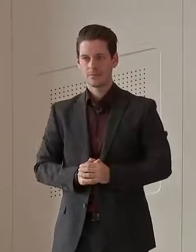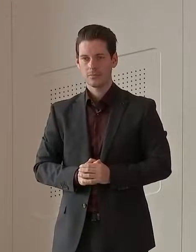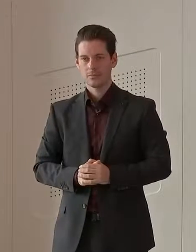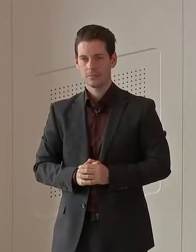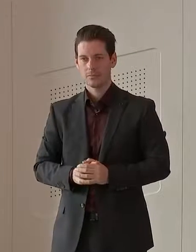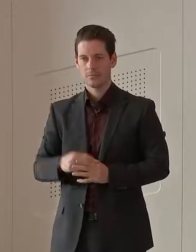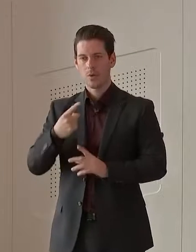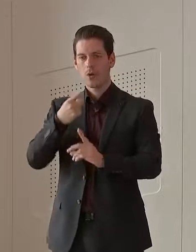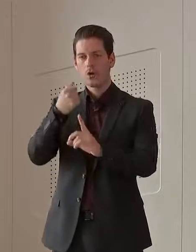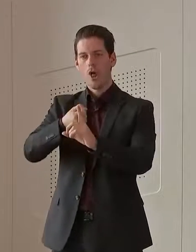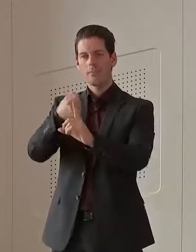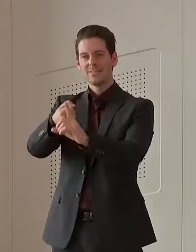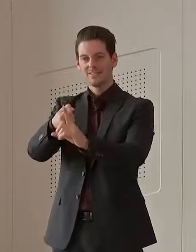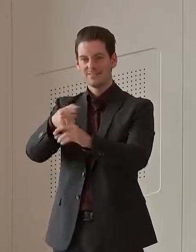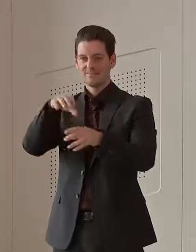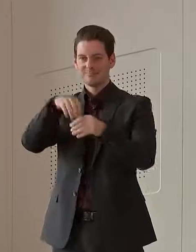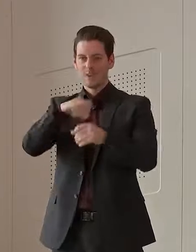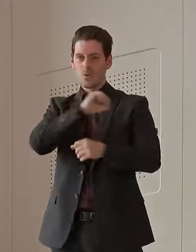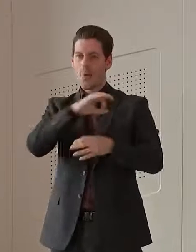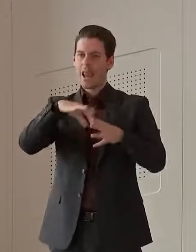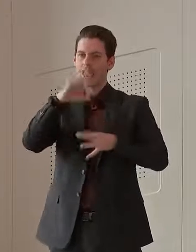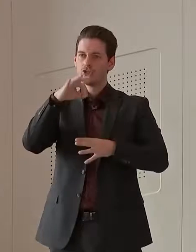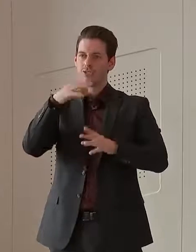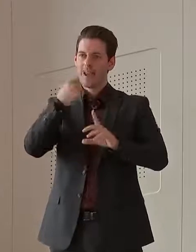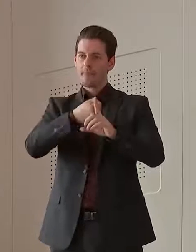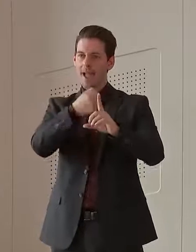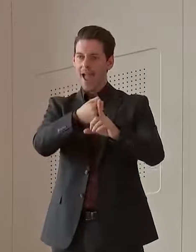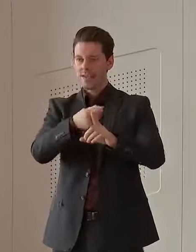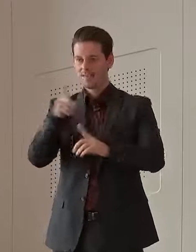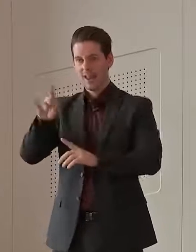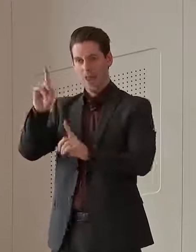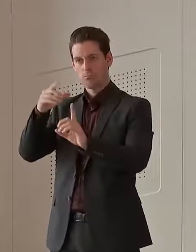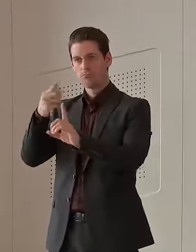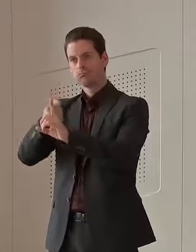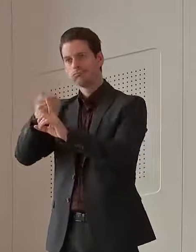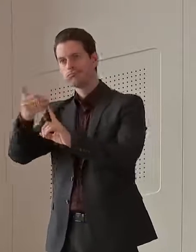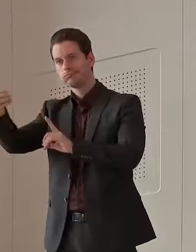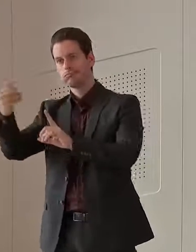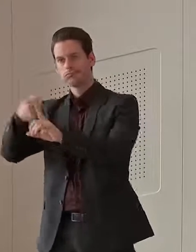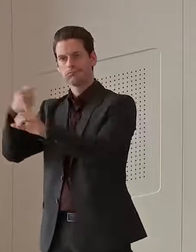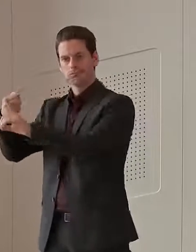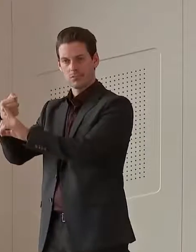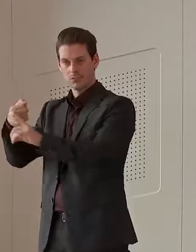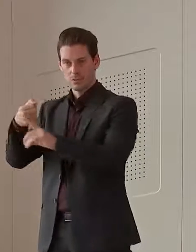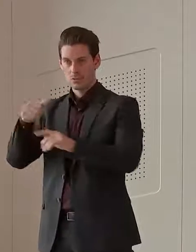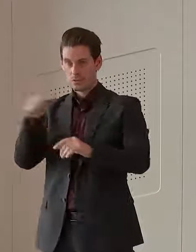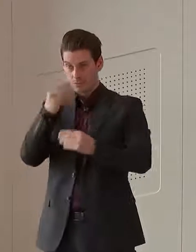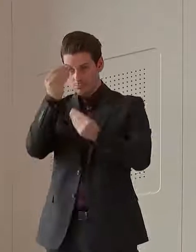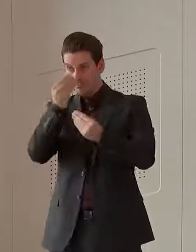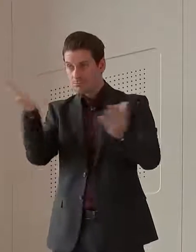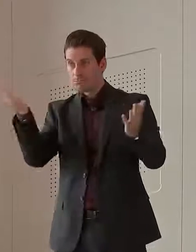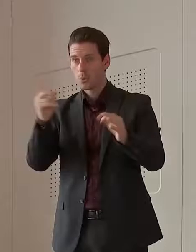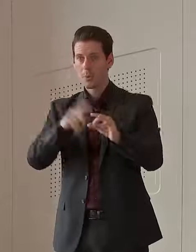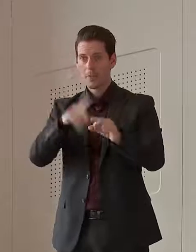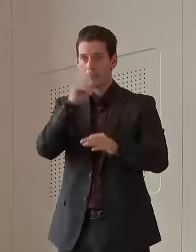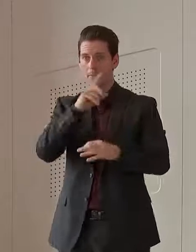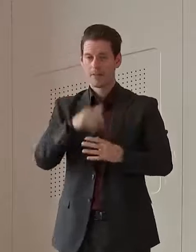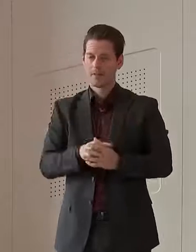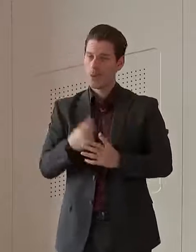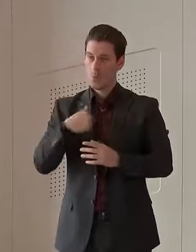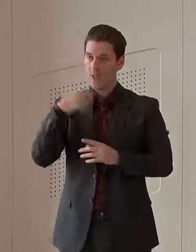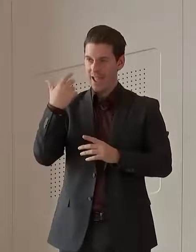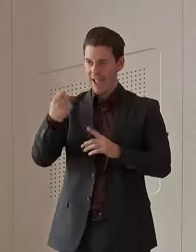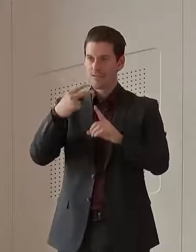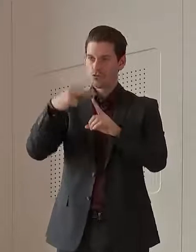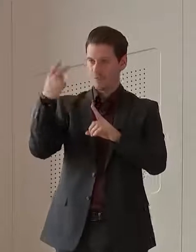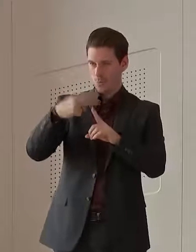during the election campaign? Don't you think that advice should have been made public? Well, in relation to that, we've got a review happening at